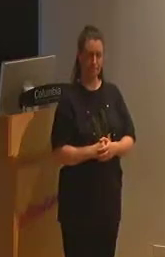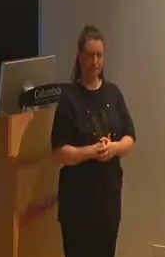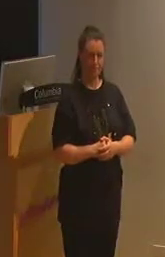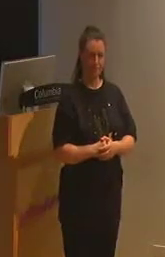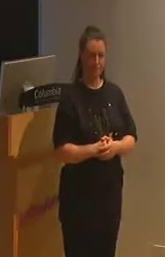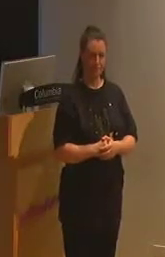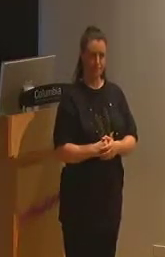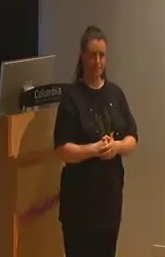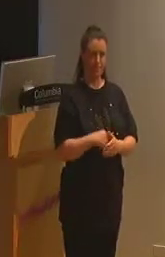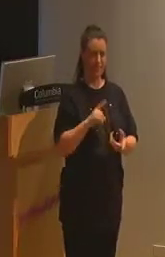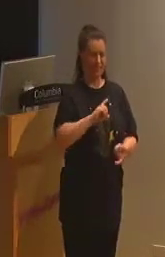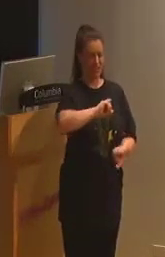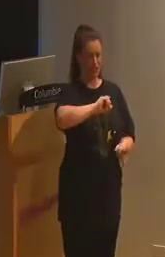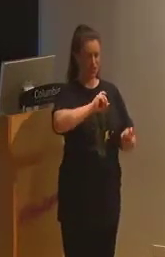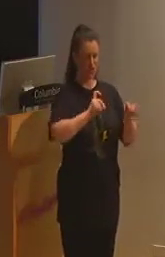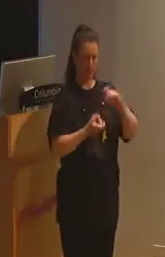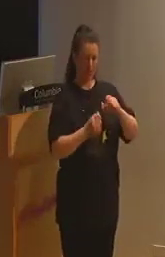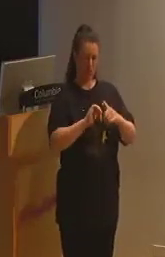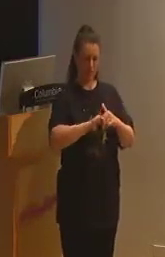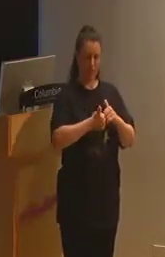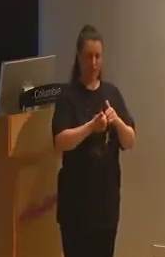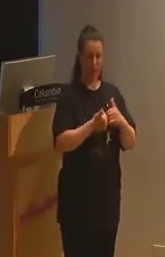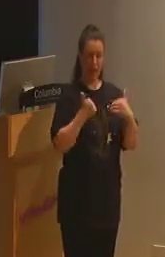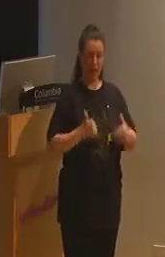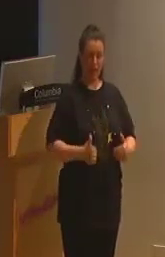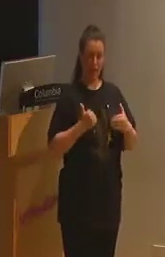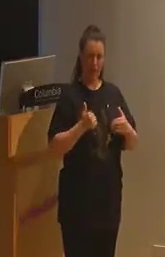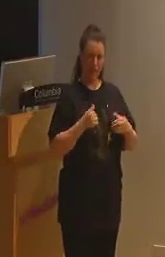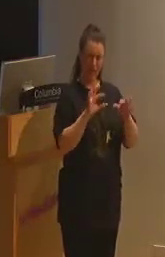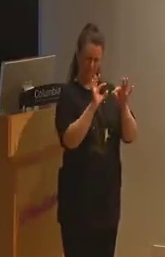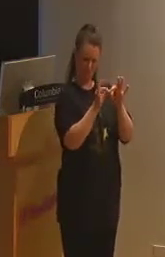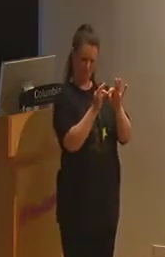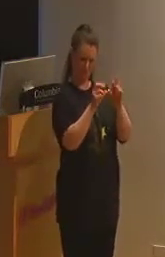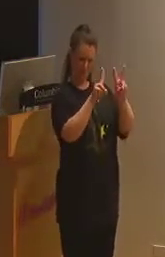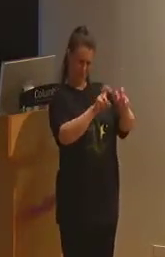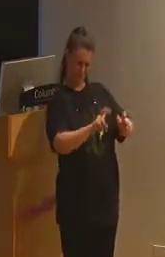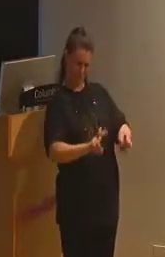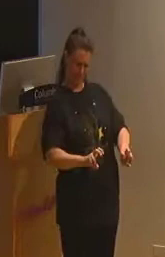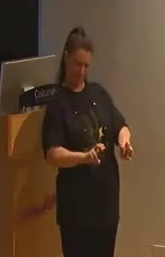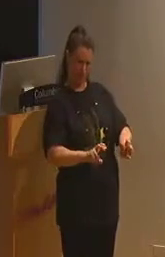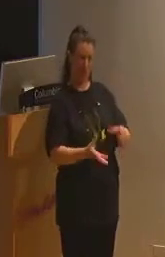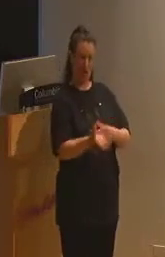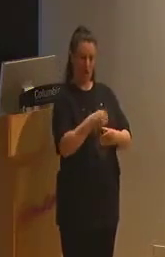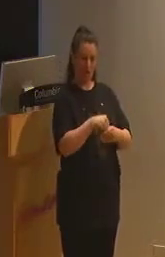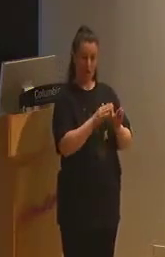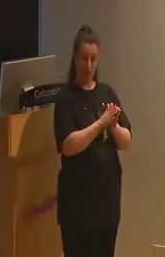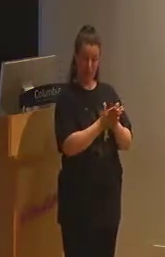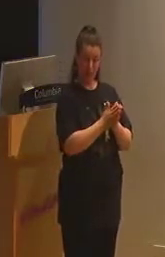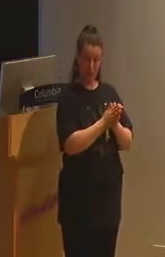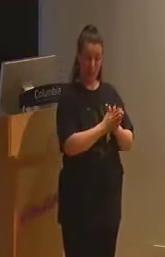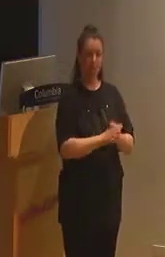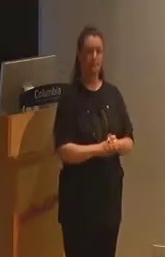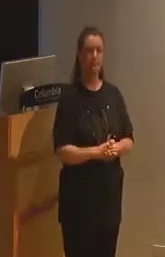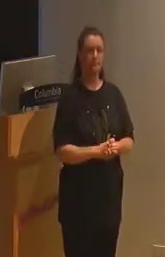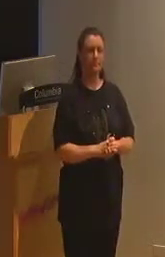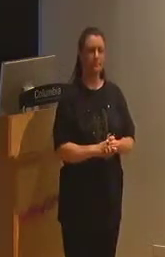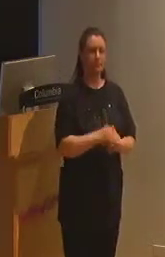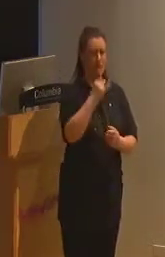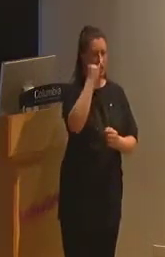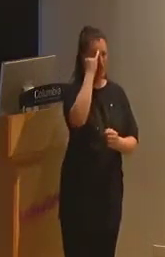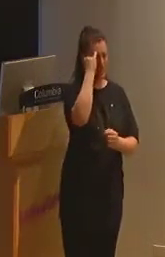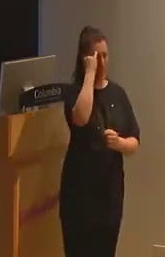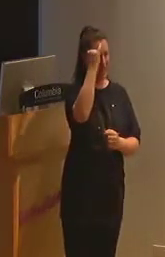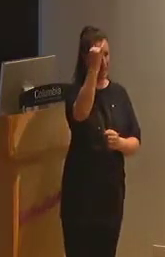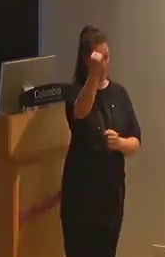the body can be interpreted in a multiplicity of ways, end quote. Echoing the curative notions of enlightenment institutional